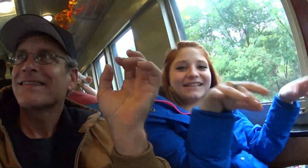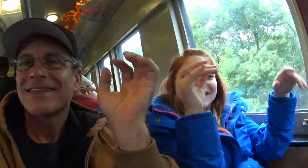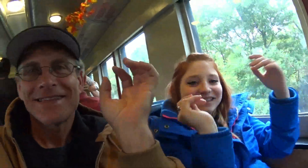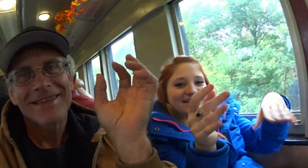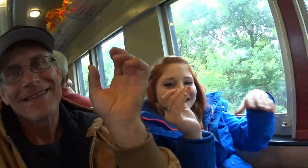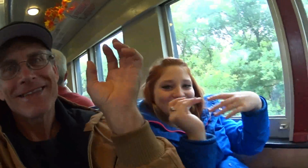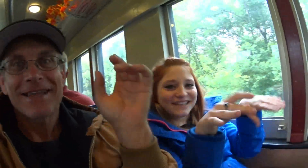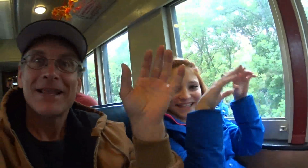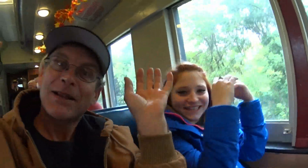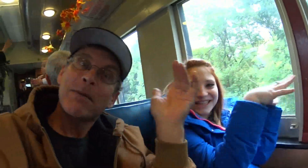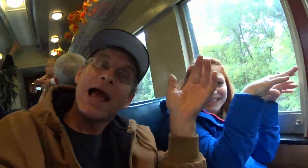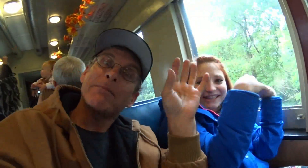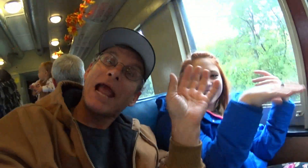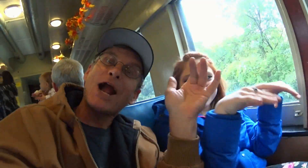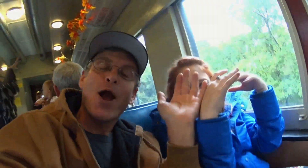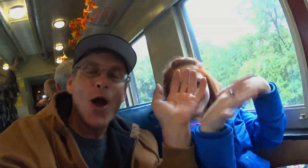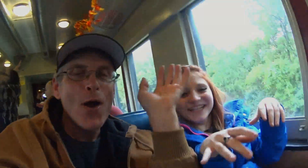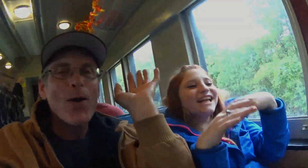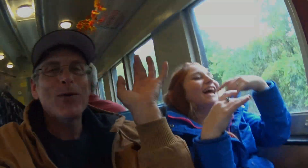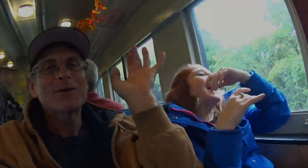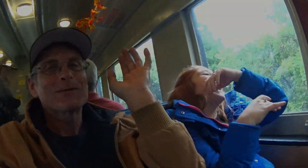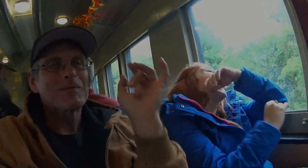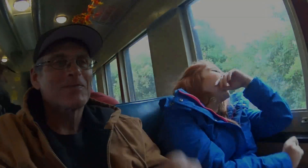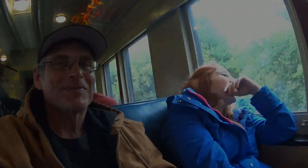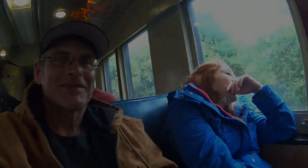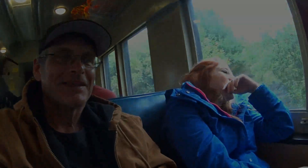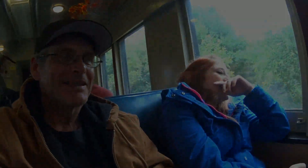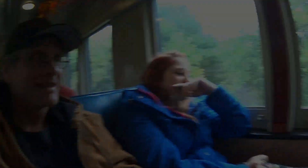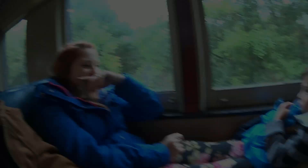how finger-popping goes Shake, shake, shake